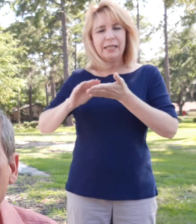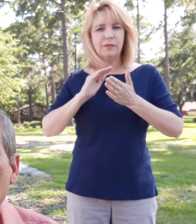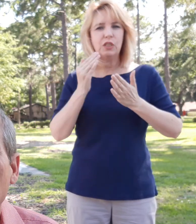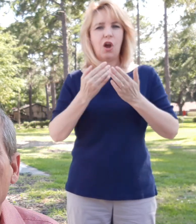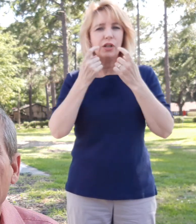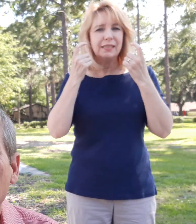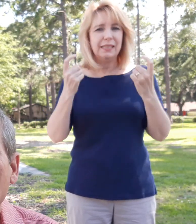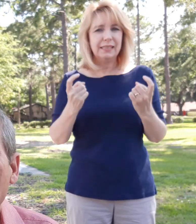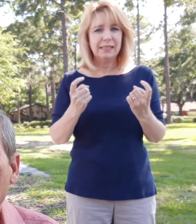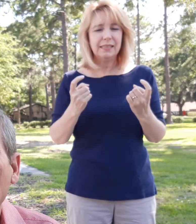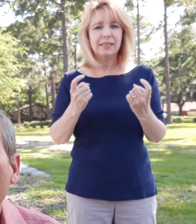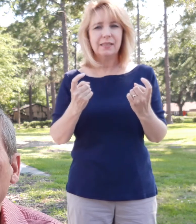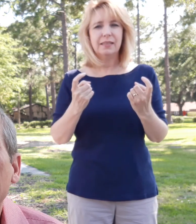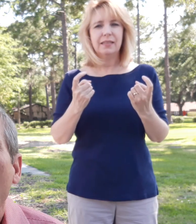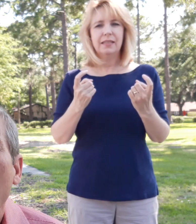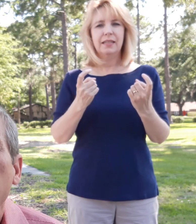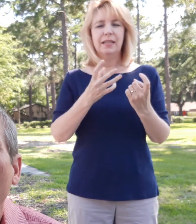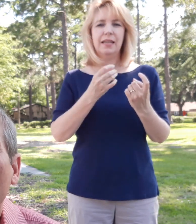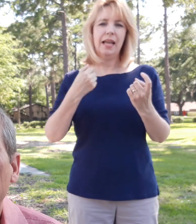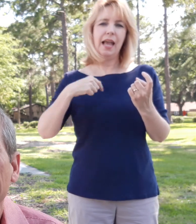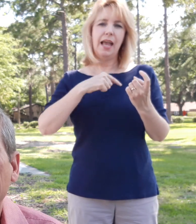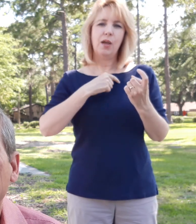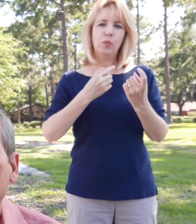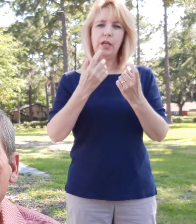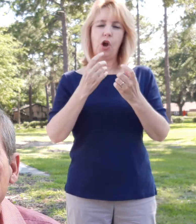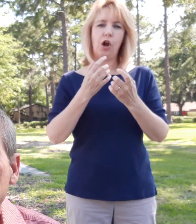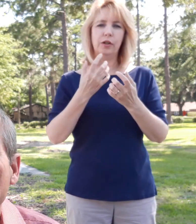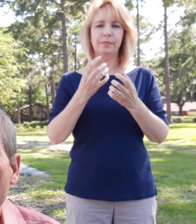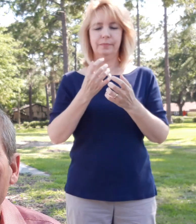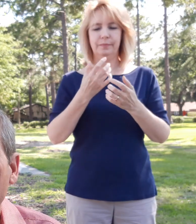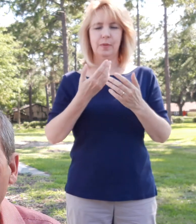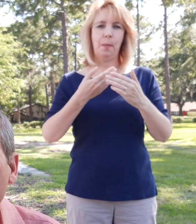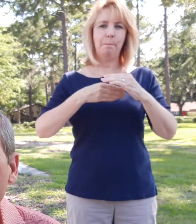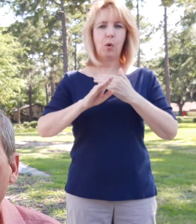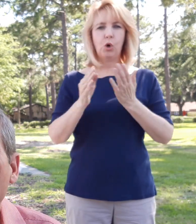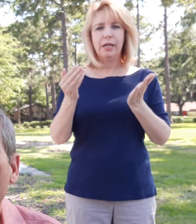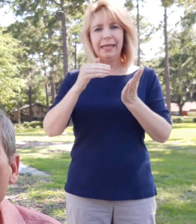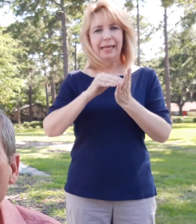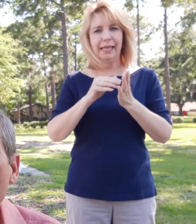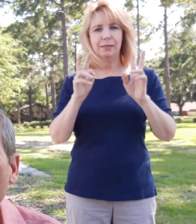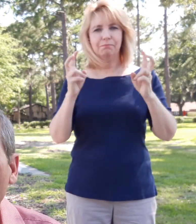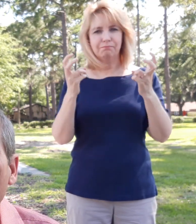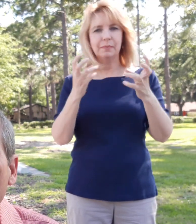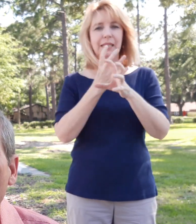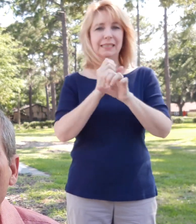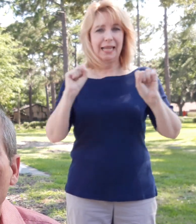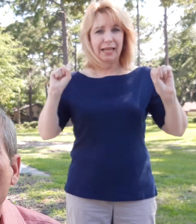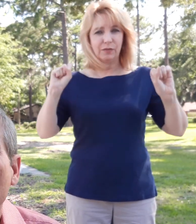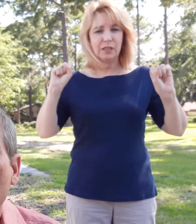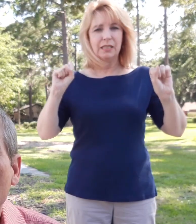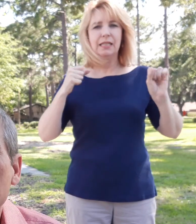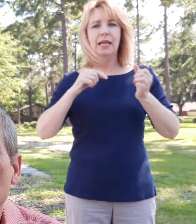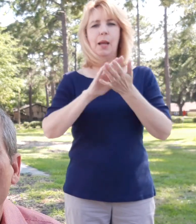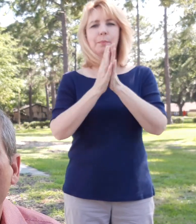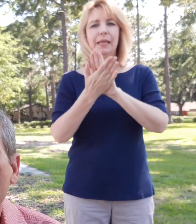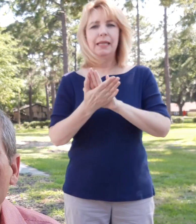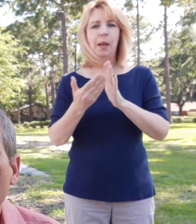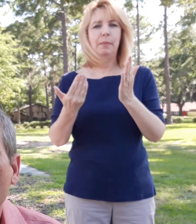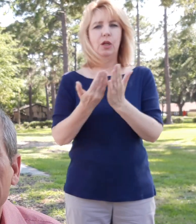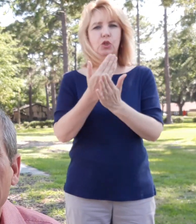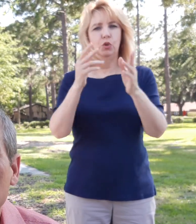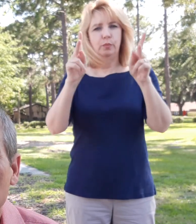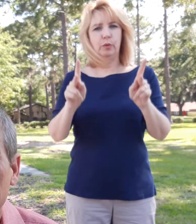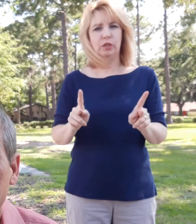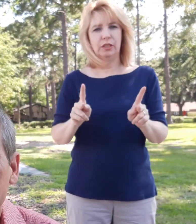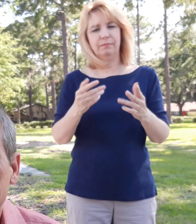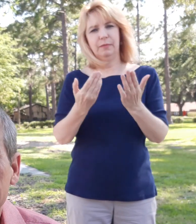and we are born again and become a new creature or a